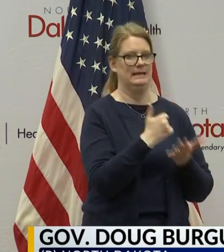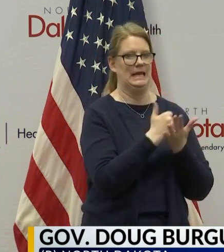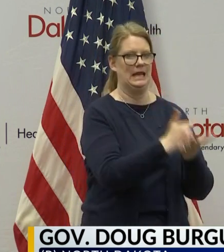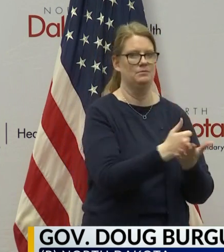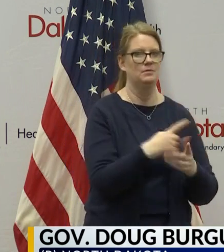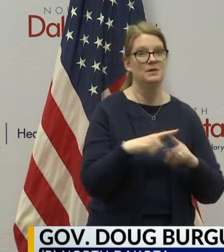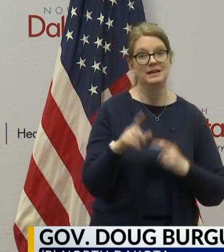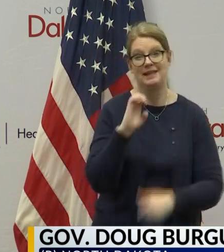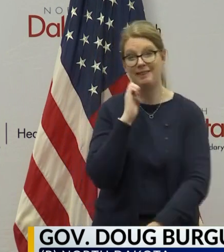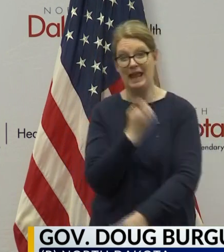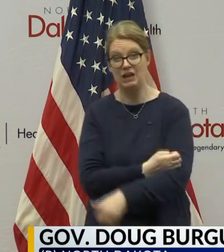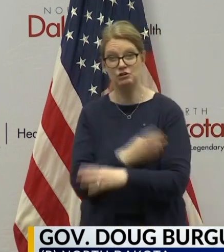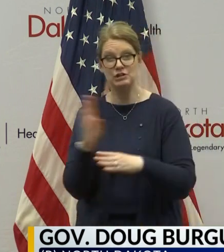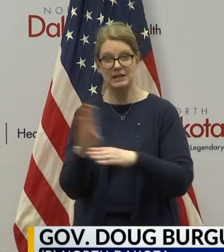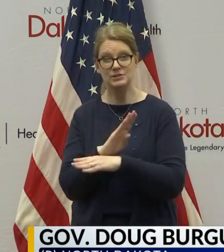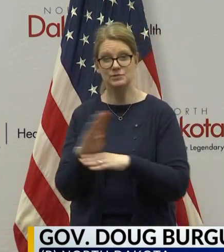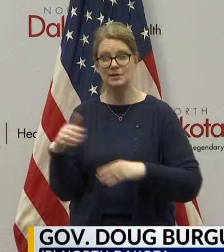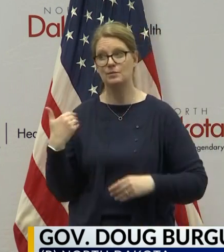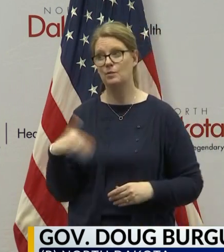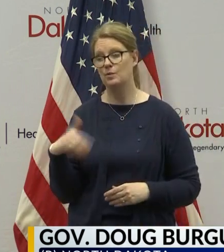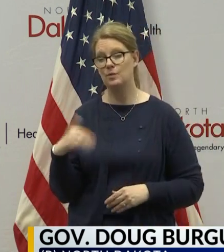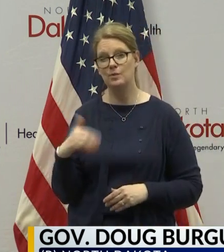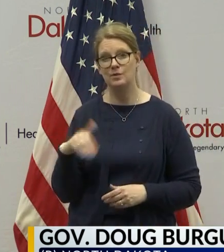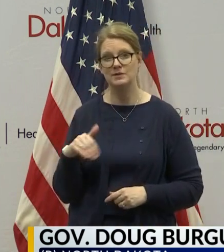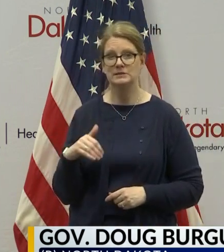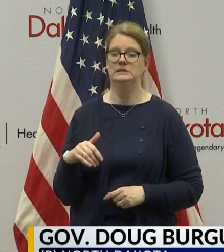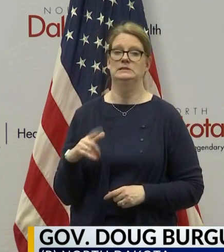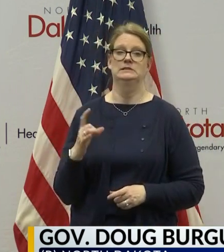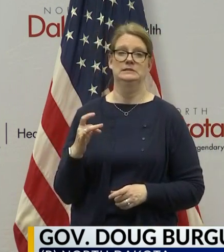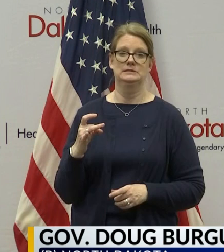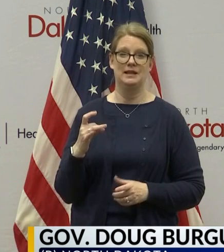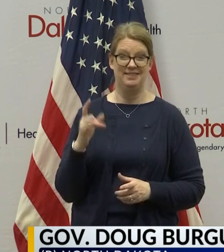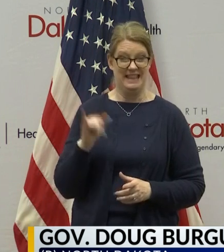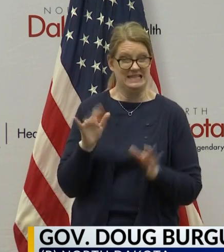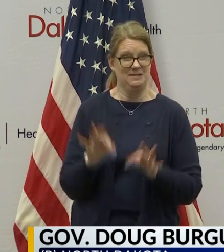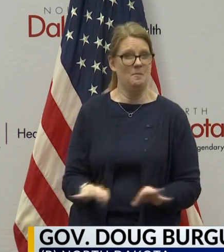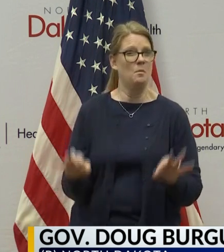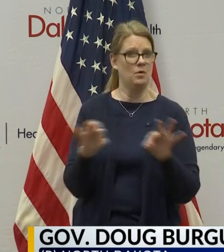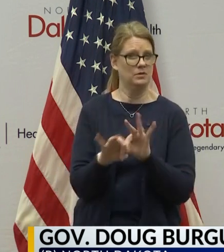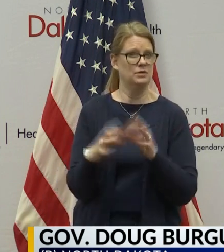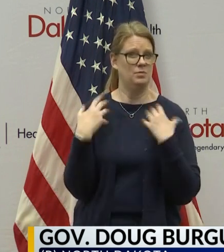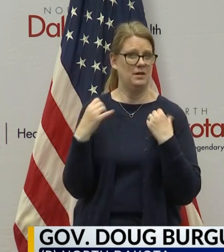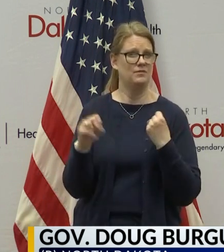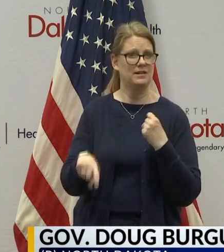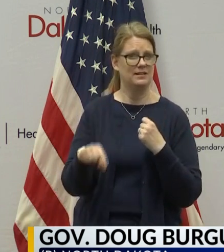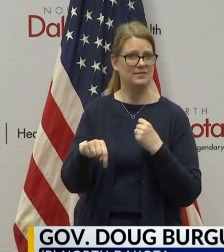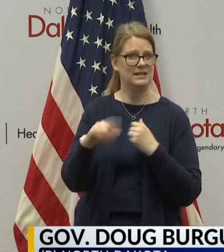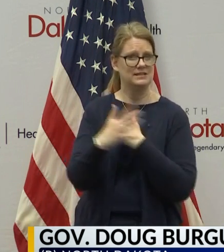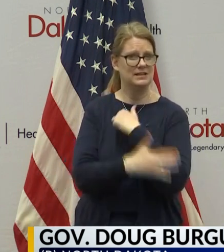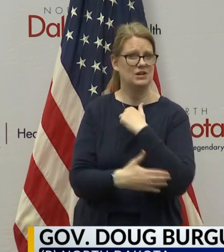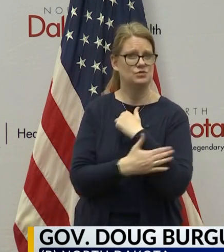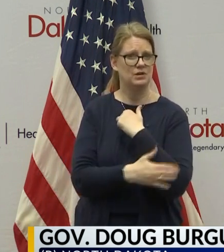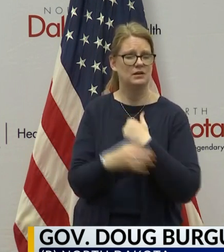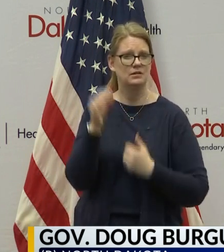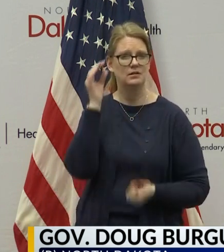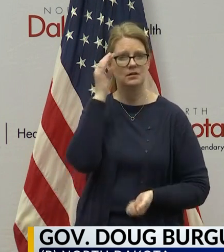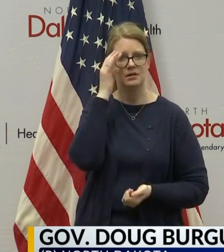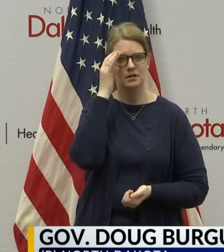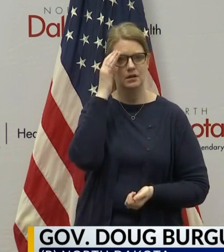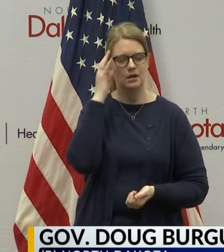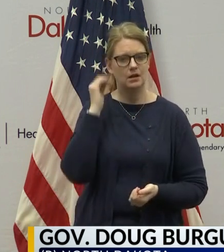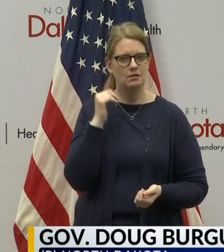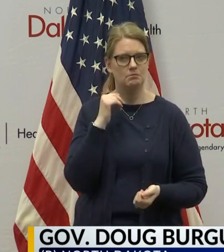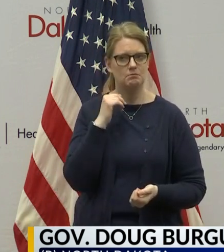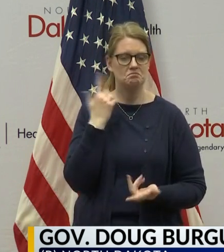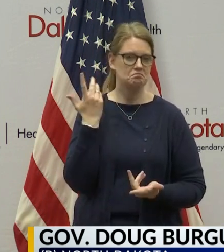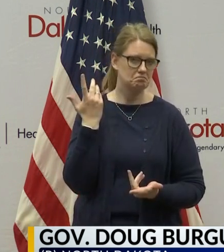I take a look at the energy industry and how critical that is to the recovery of this country, that's one that I think would need to be there. I think we're